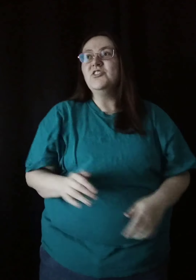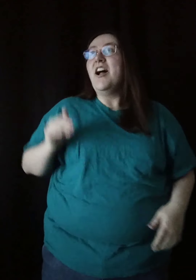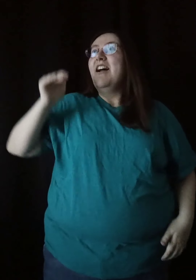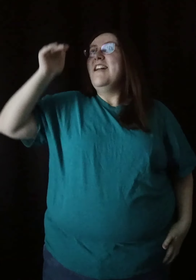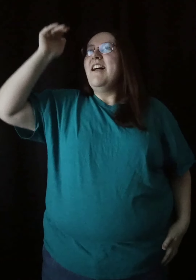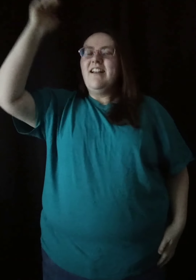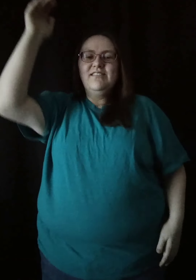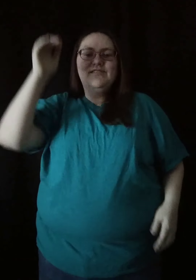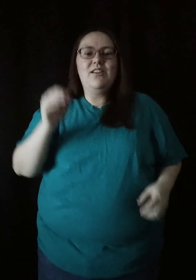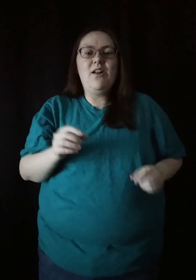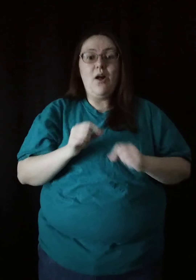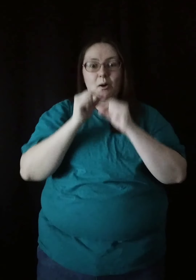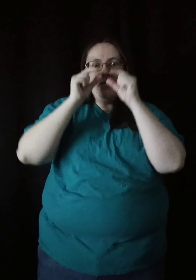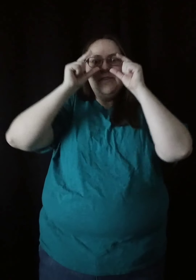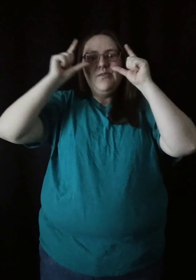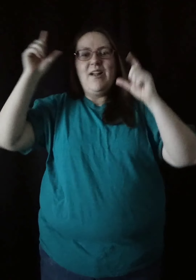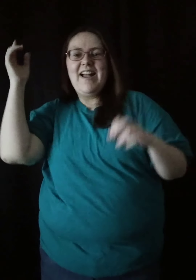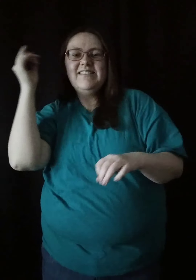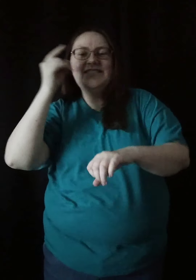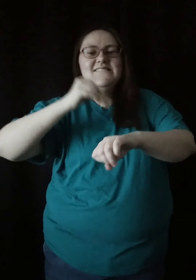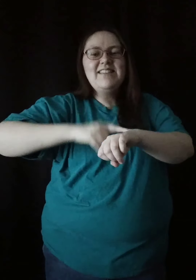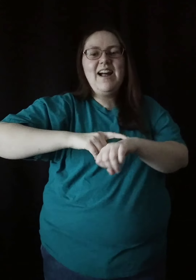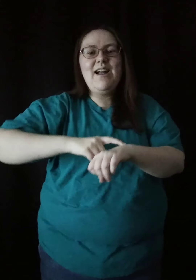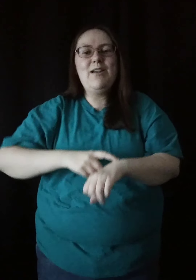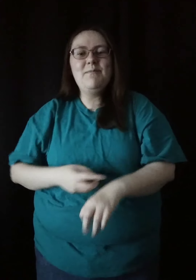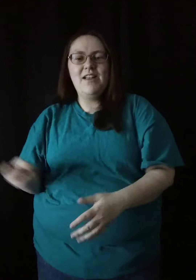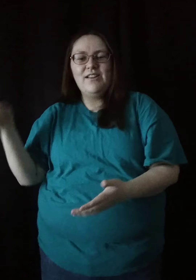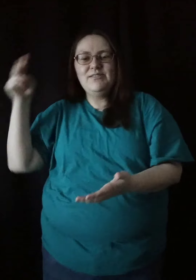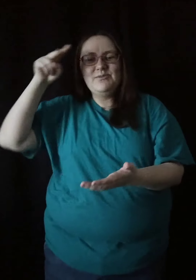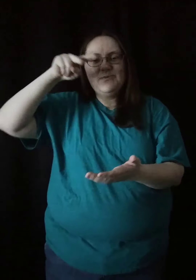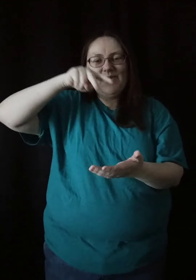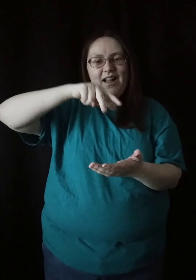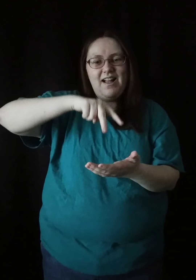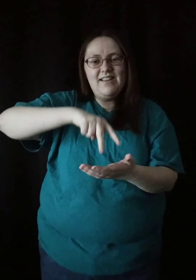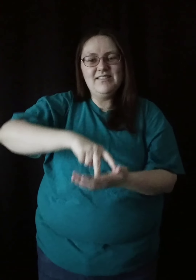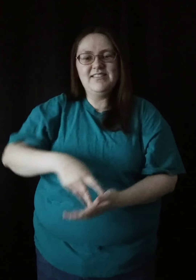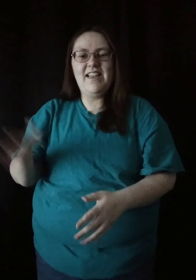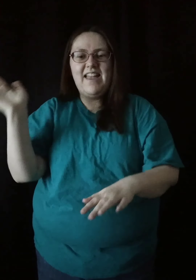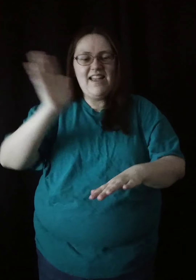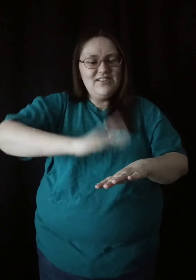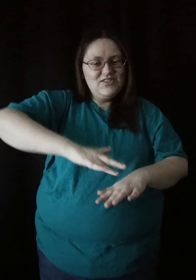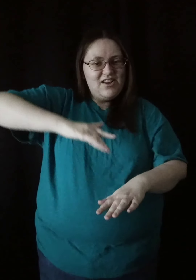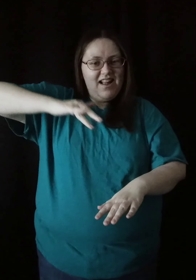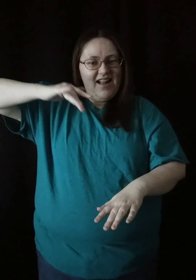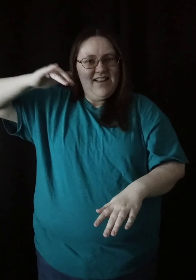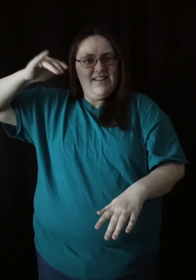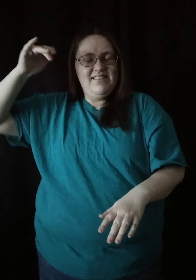sleep, be shy Open your eyes, it's time to rise and shine